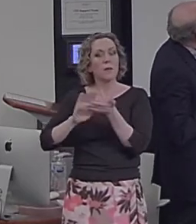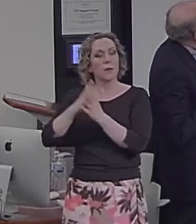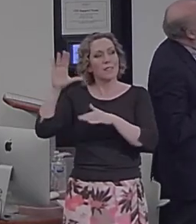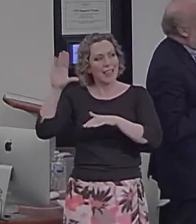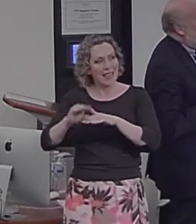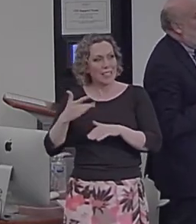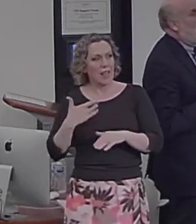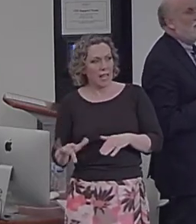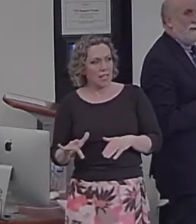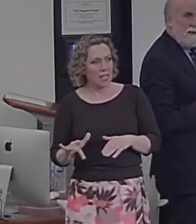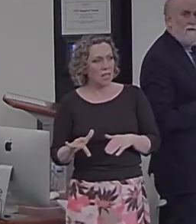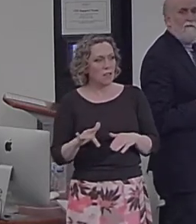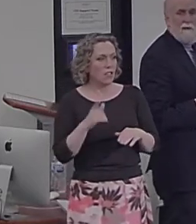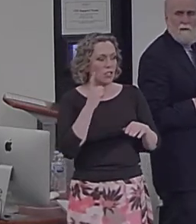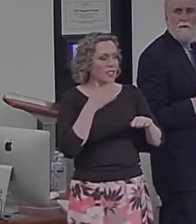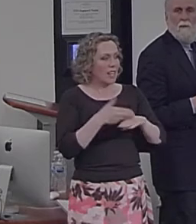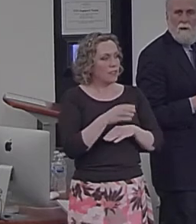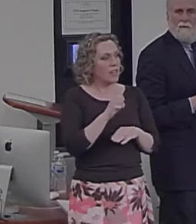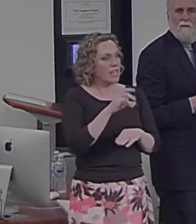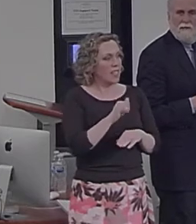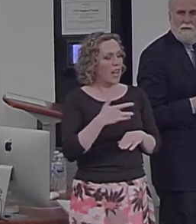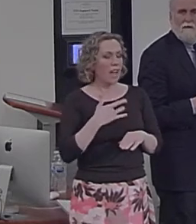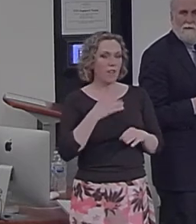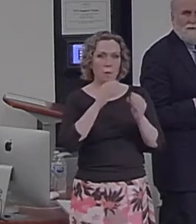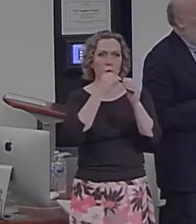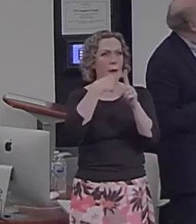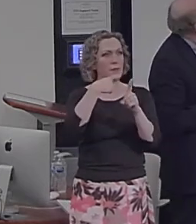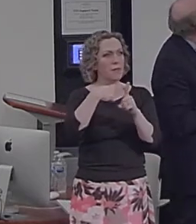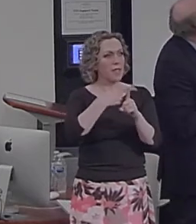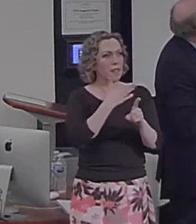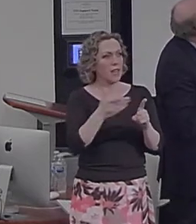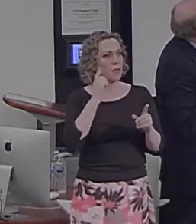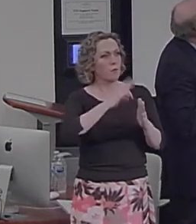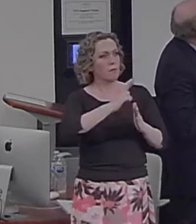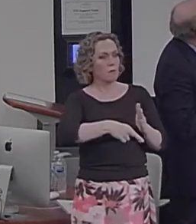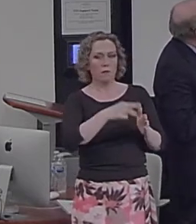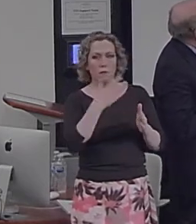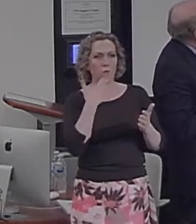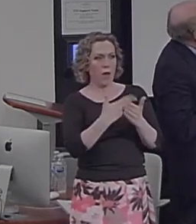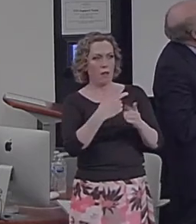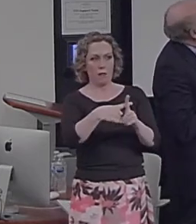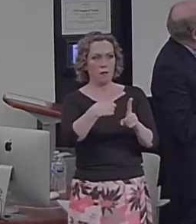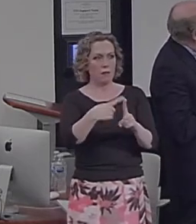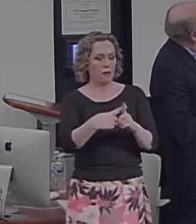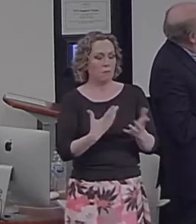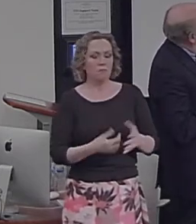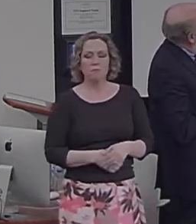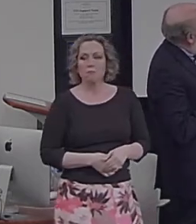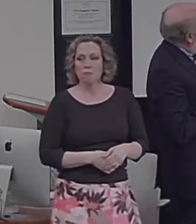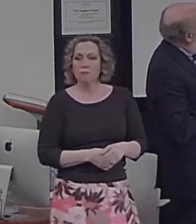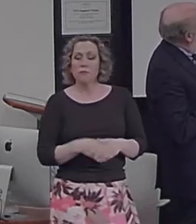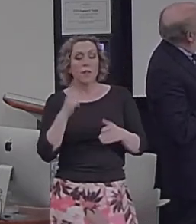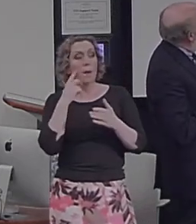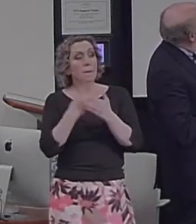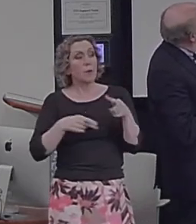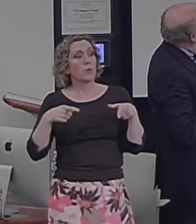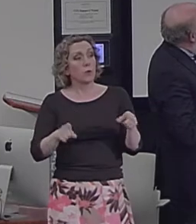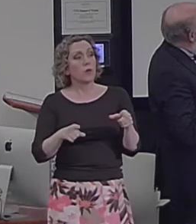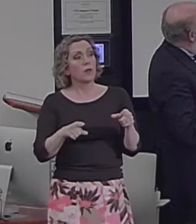specificity induction, now you're feeling a little more optimistic. Things will turn out well. And both during the reappraisal and the